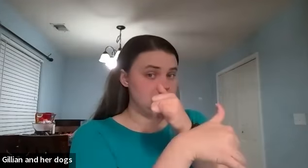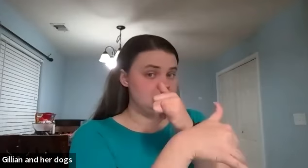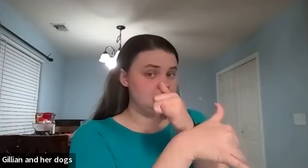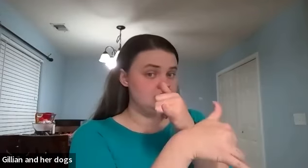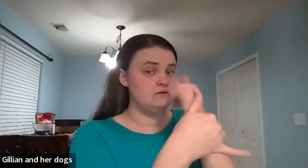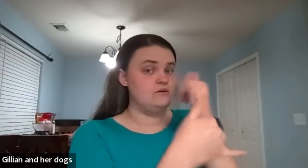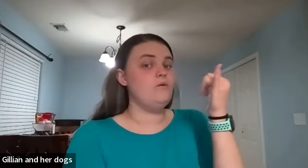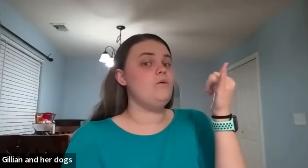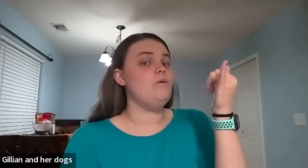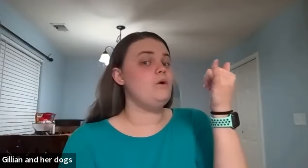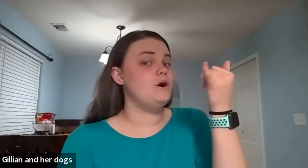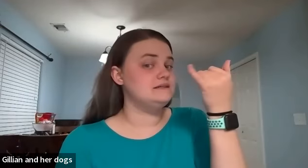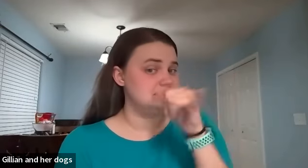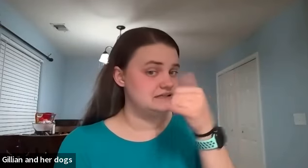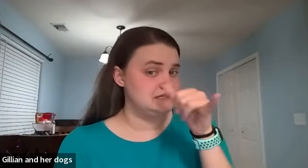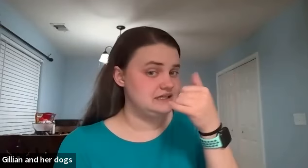or silly